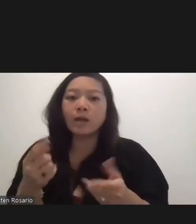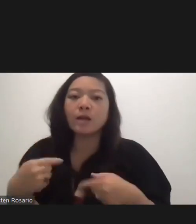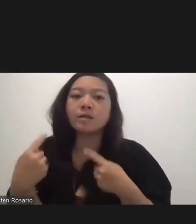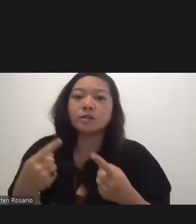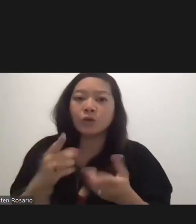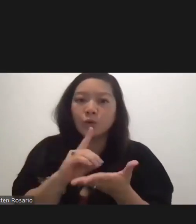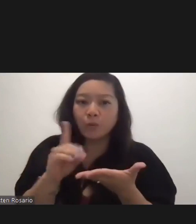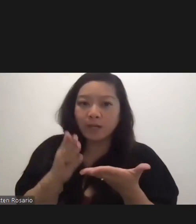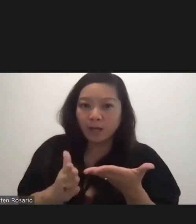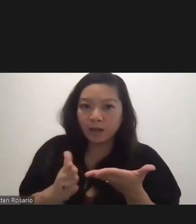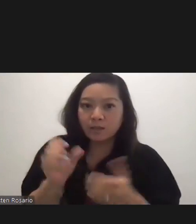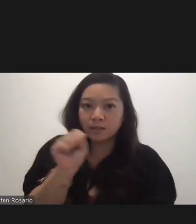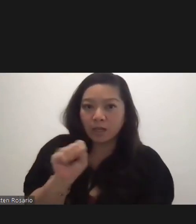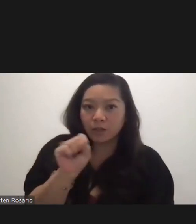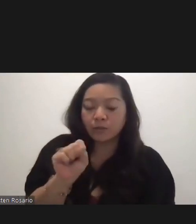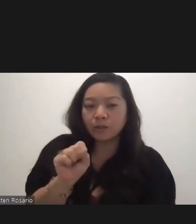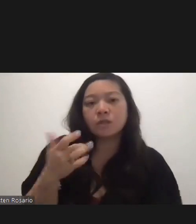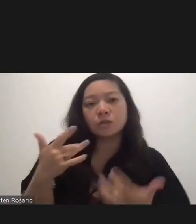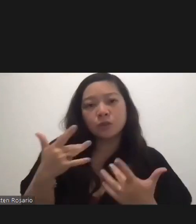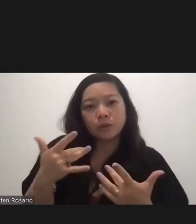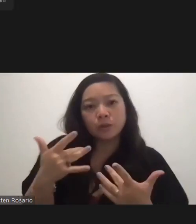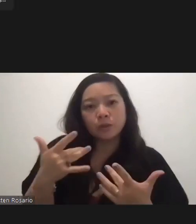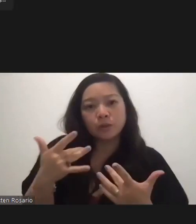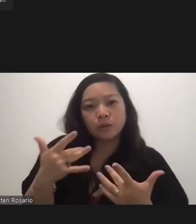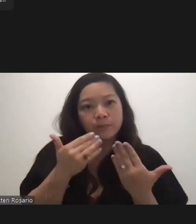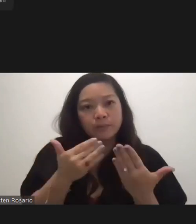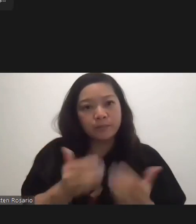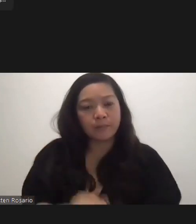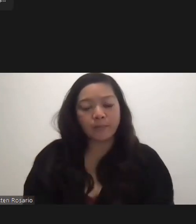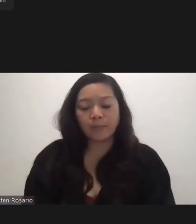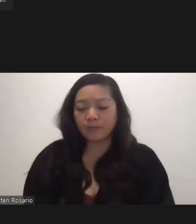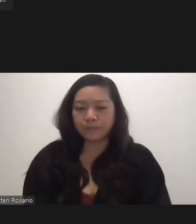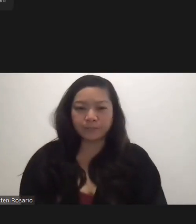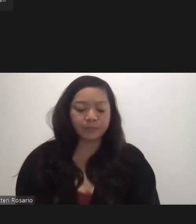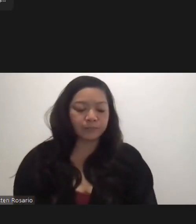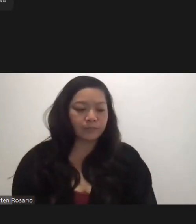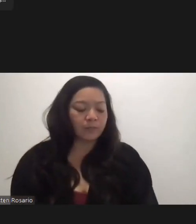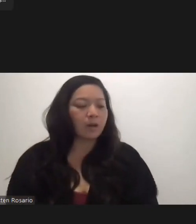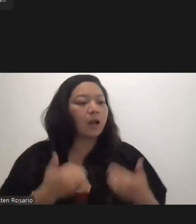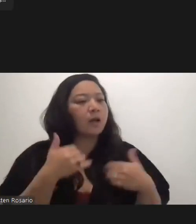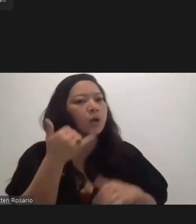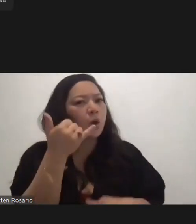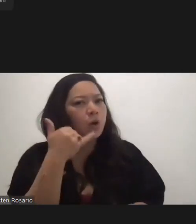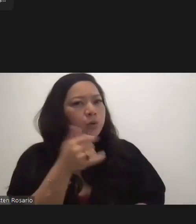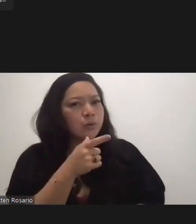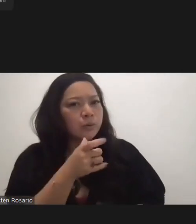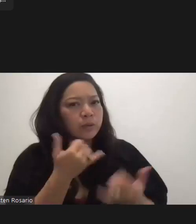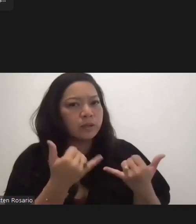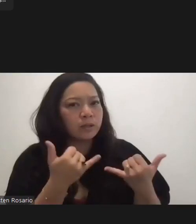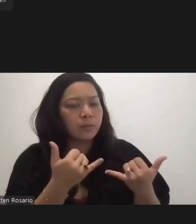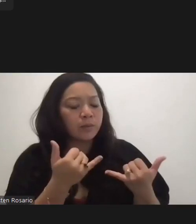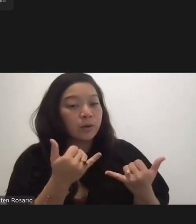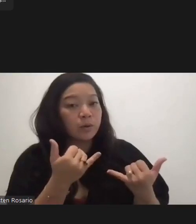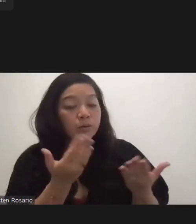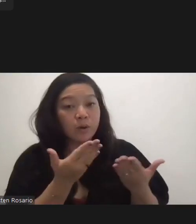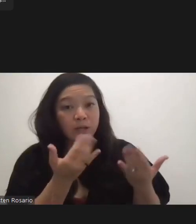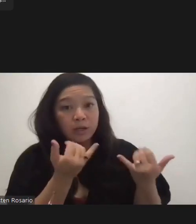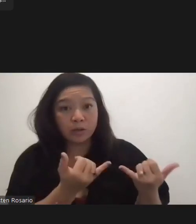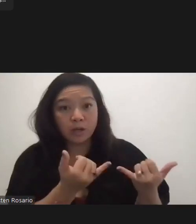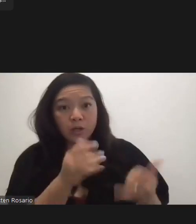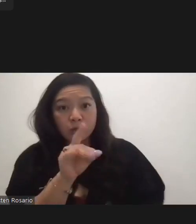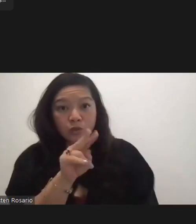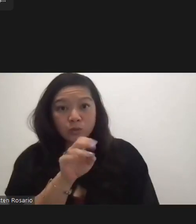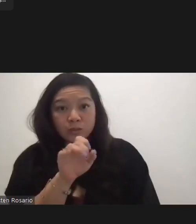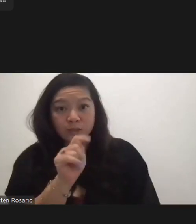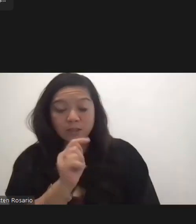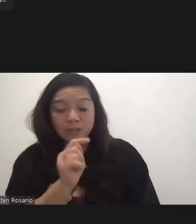as well. Okay. But, yeah, they can look forward to that. Yeah, because I had a caller who is currently there in one of the quarantine